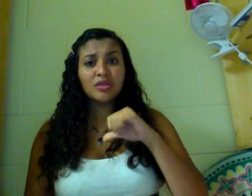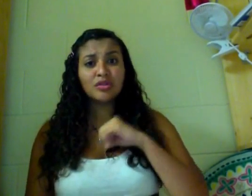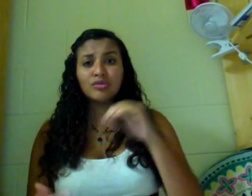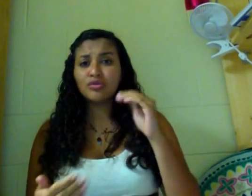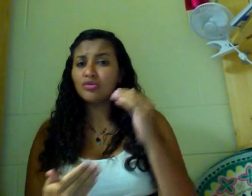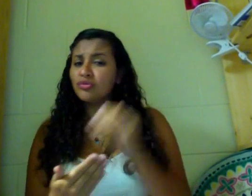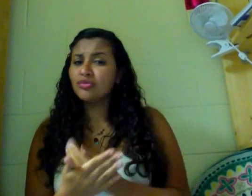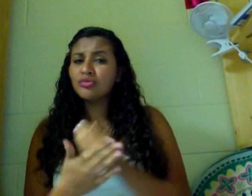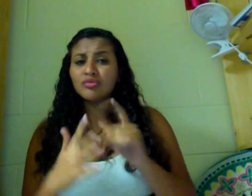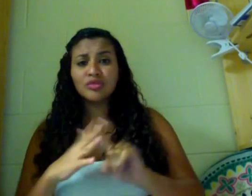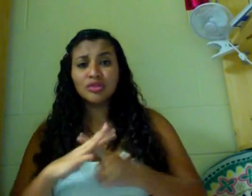beginning